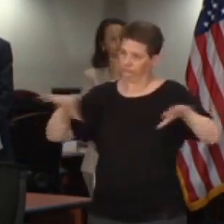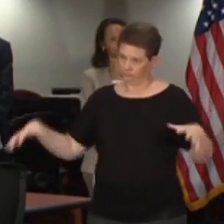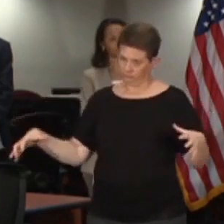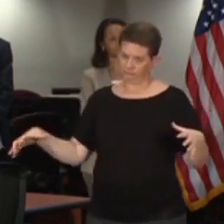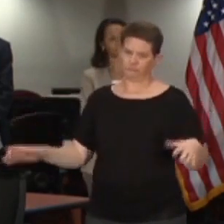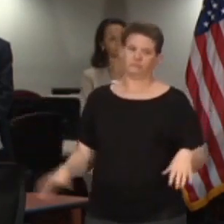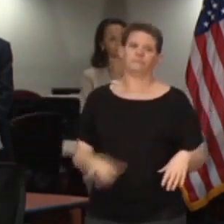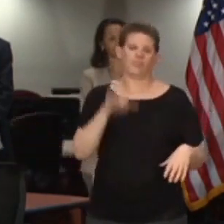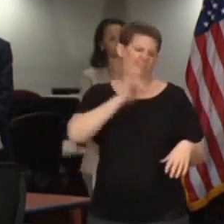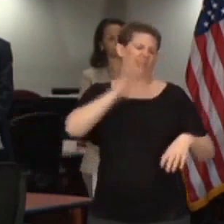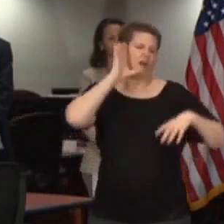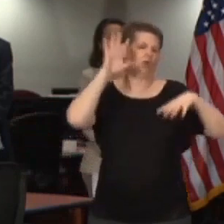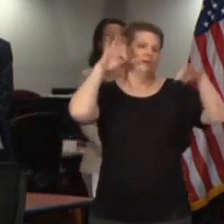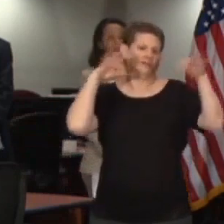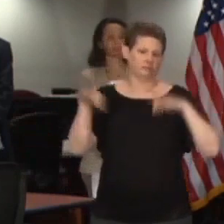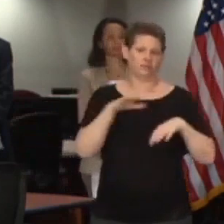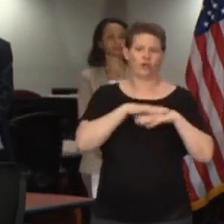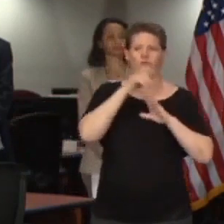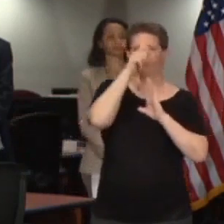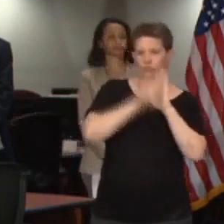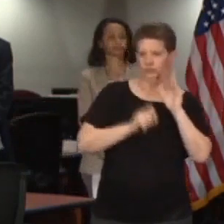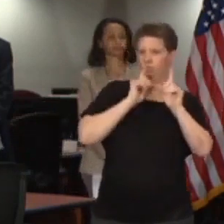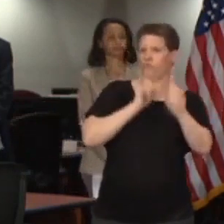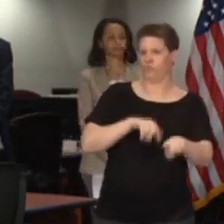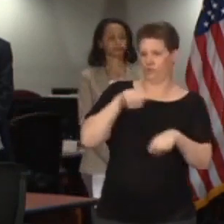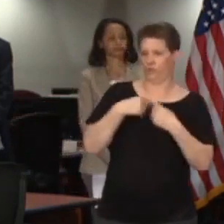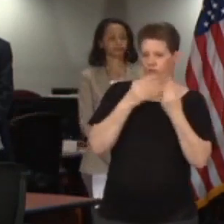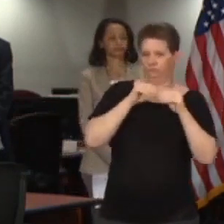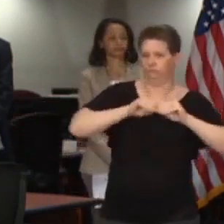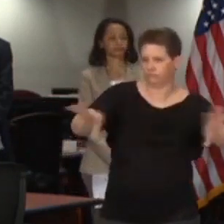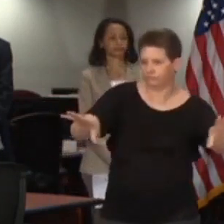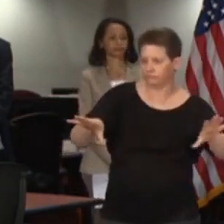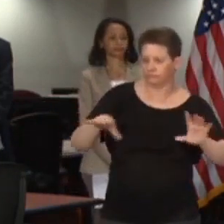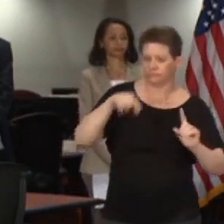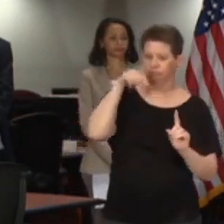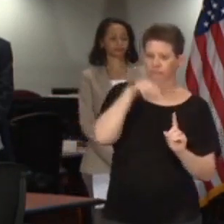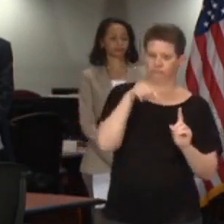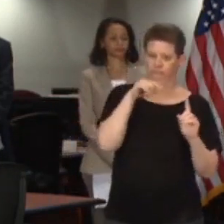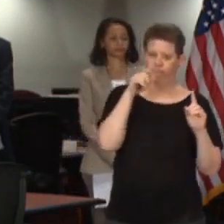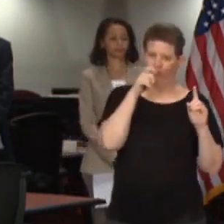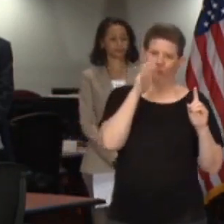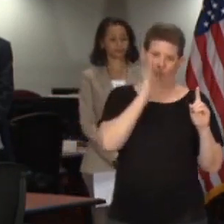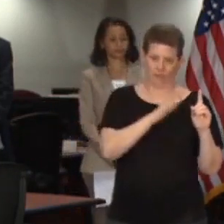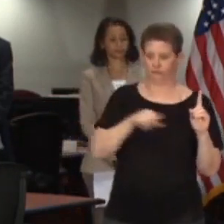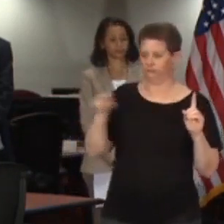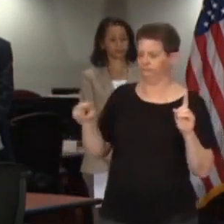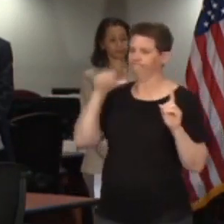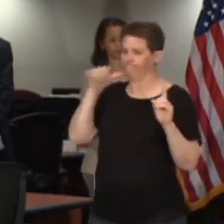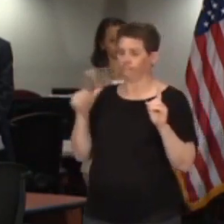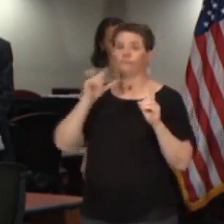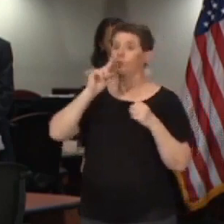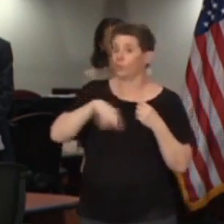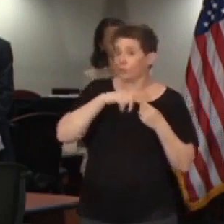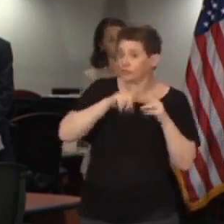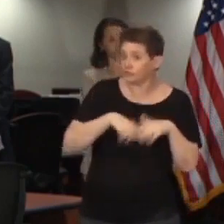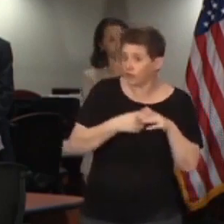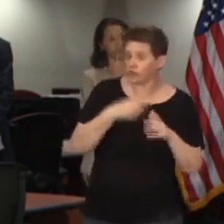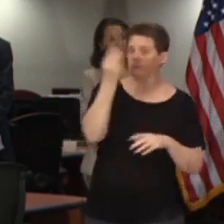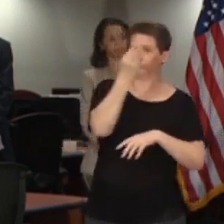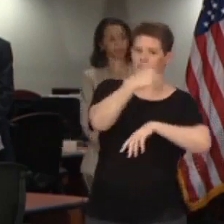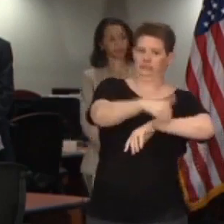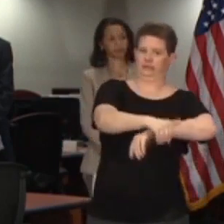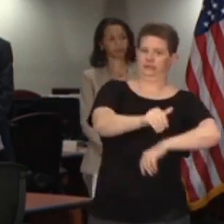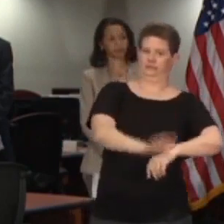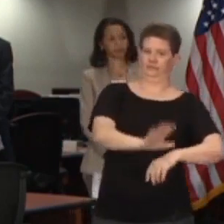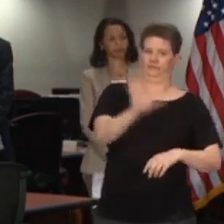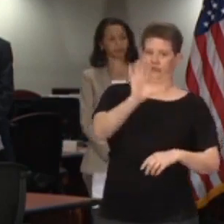And all that will be made clear in the written order when it will be issued. But again, that will go into effect Monday evening at